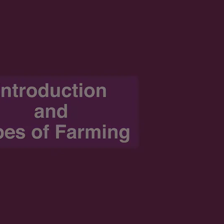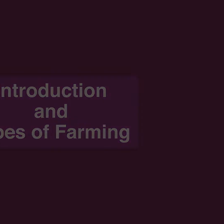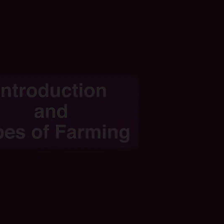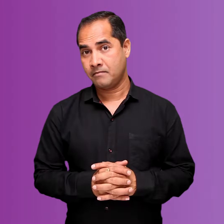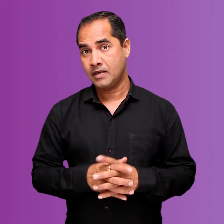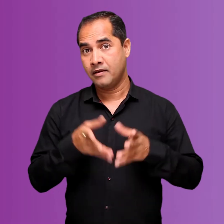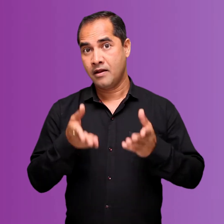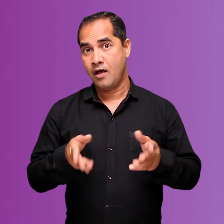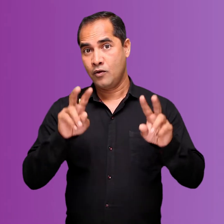Interaction and types of farming.